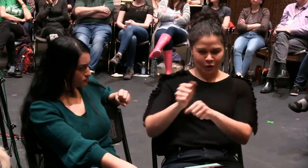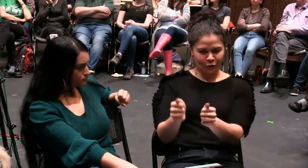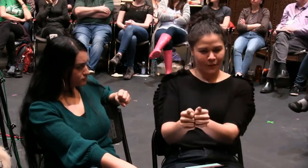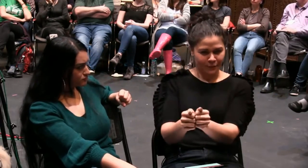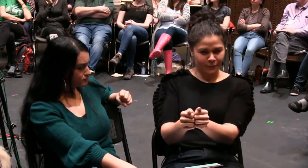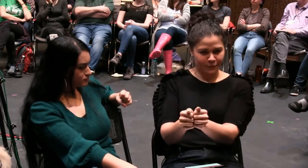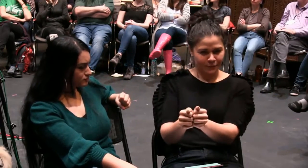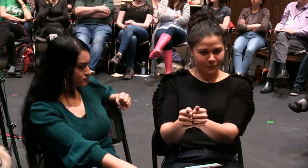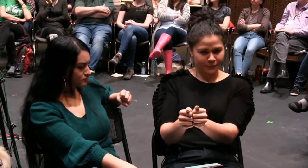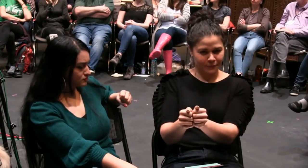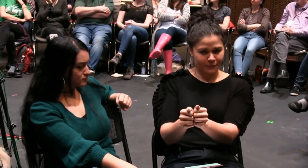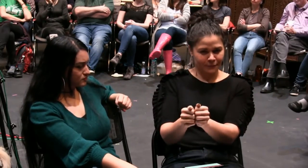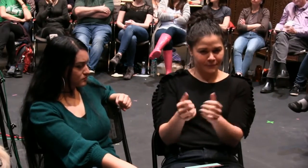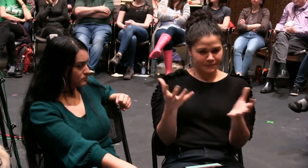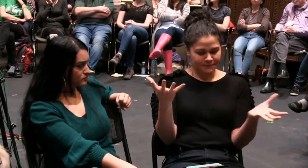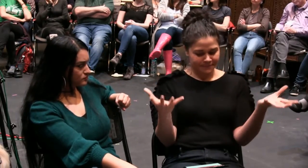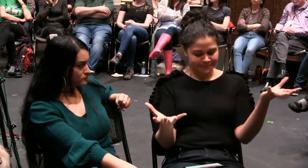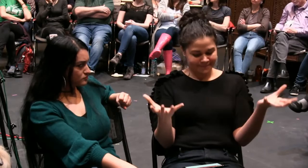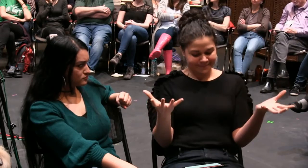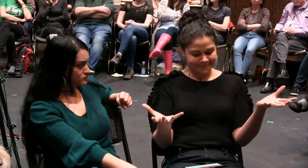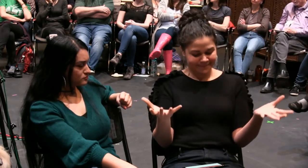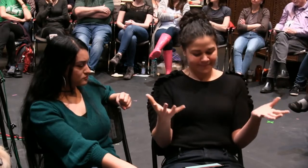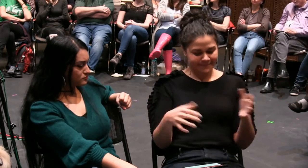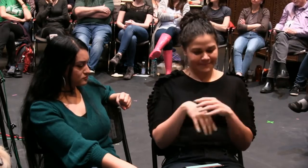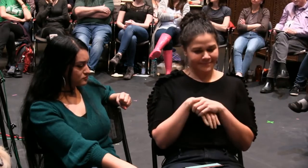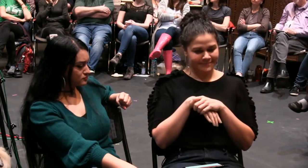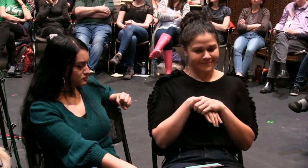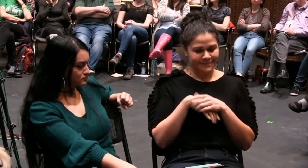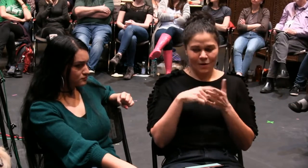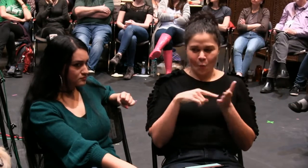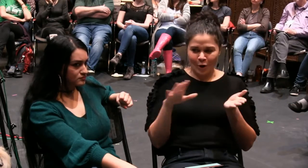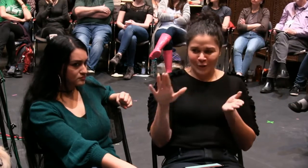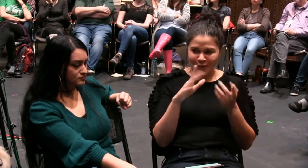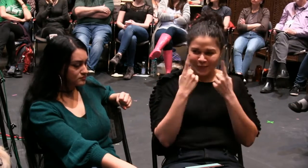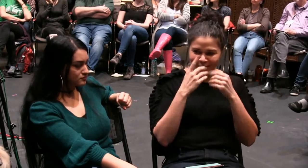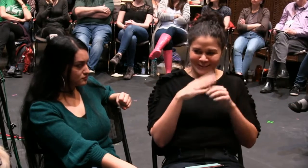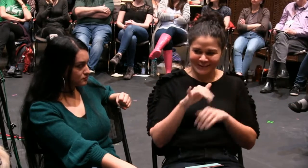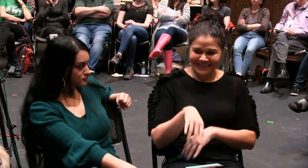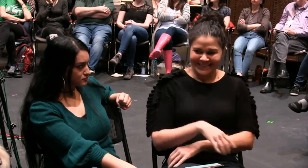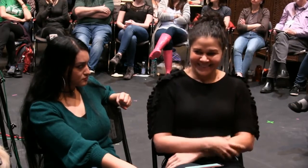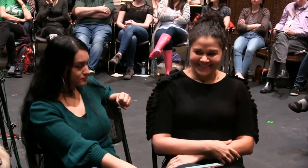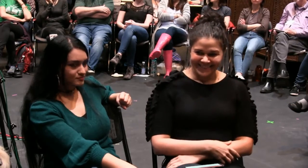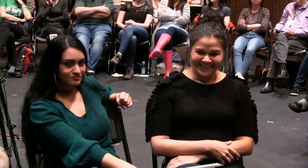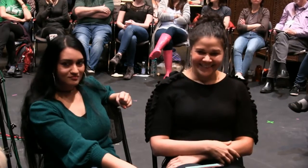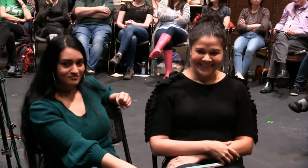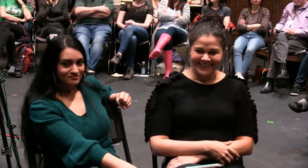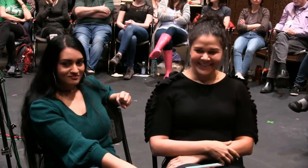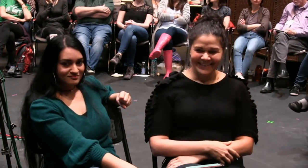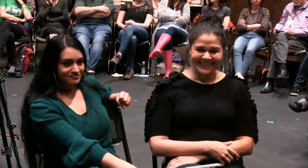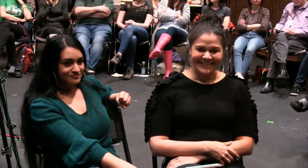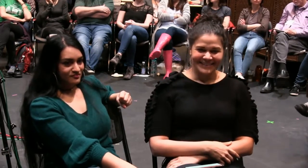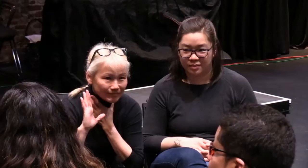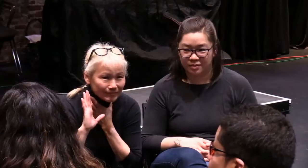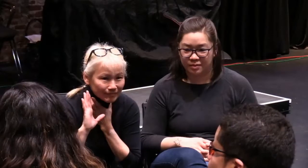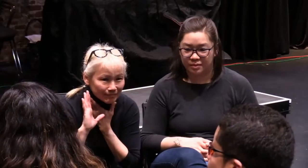Intersectionality is how can we bring everyone together in a way that works for all? So what do you think about that?